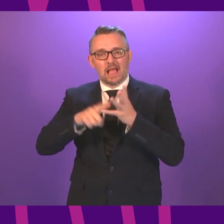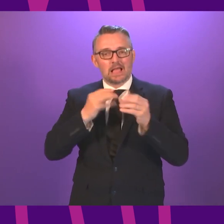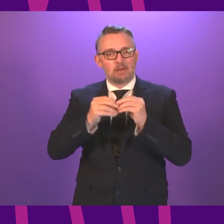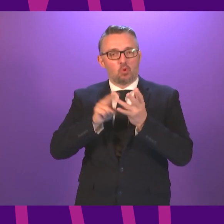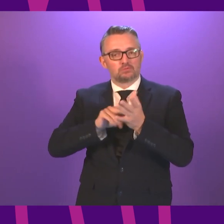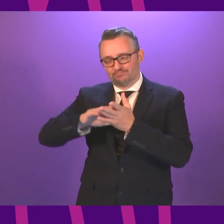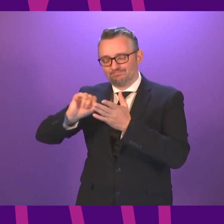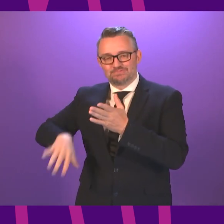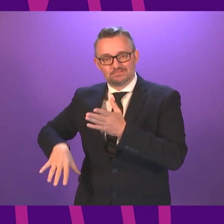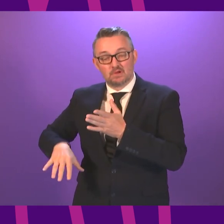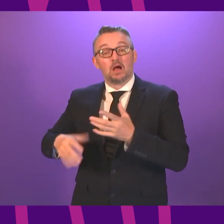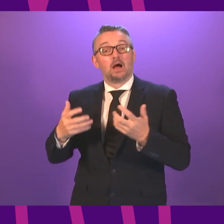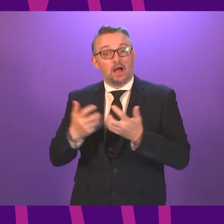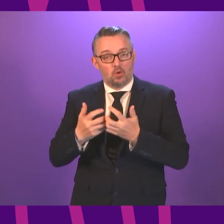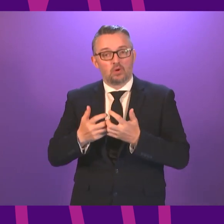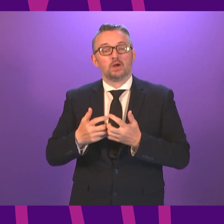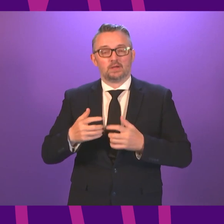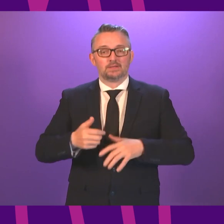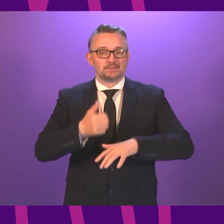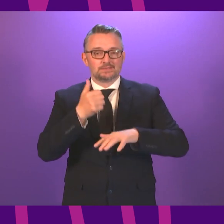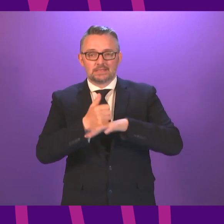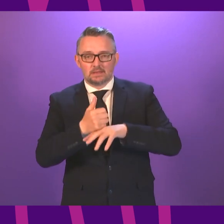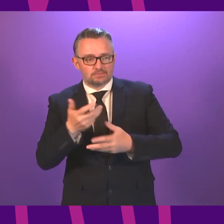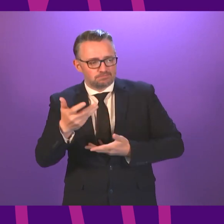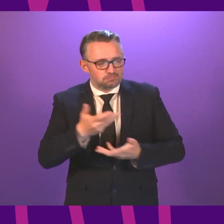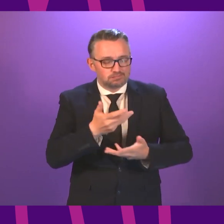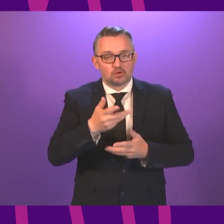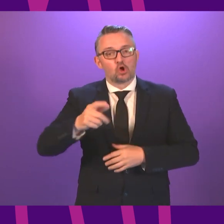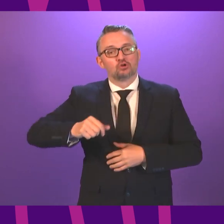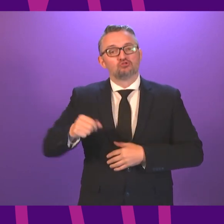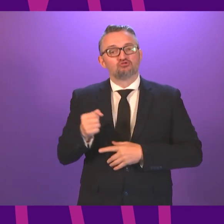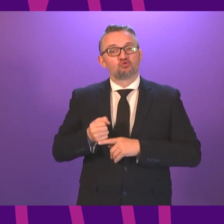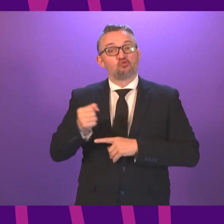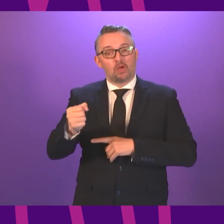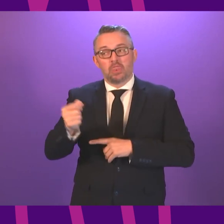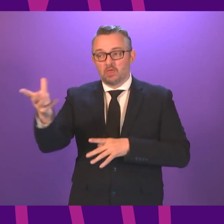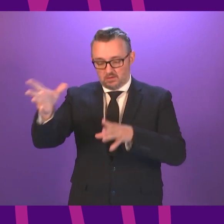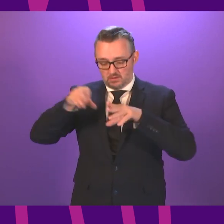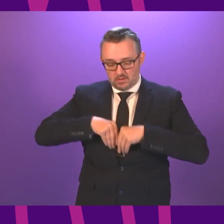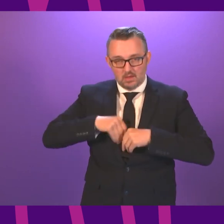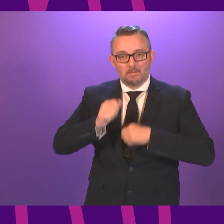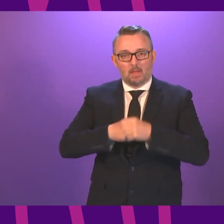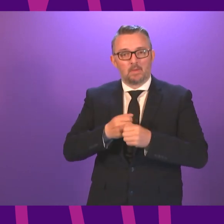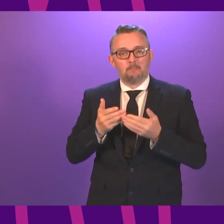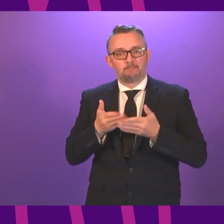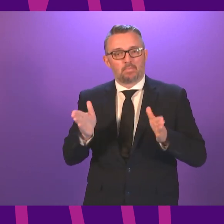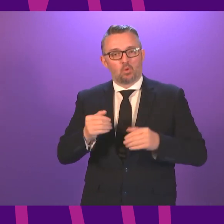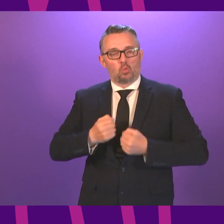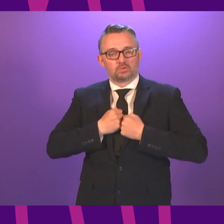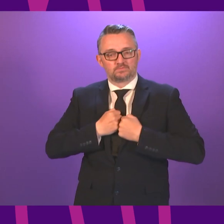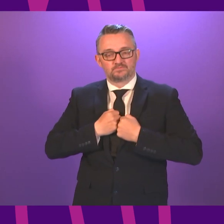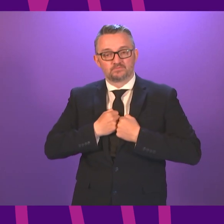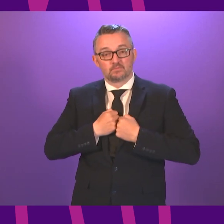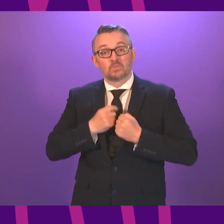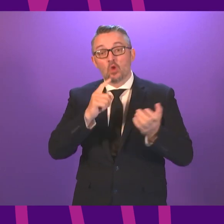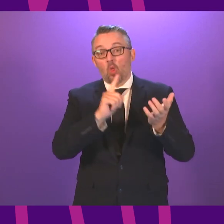first 100 days, beginning the process of taking ScotRail into public ownership. We will work with local authorities